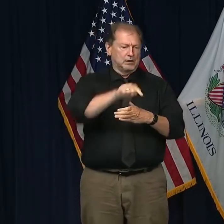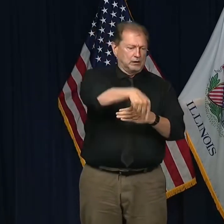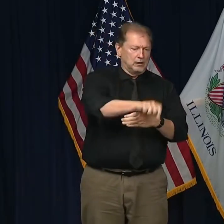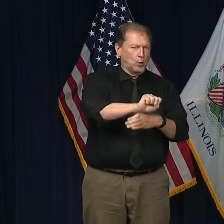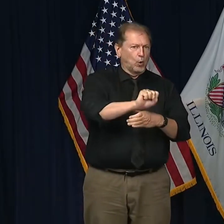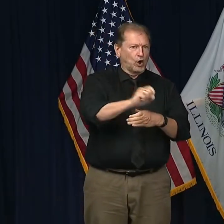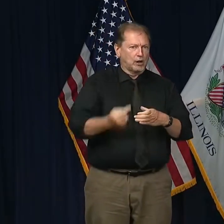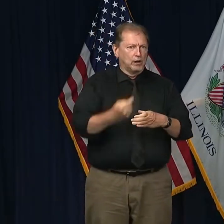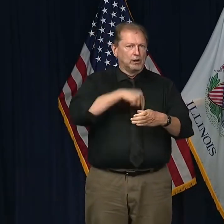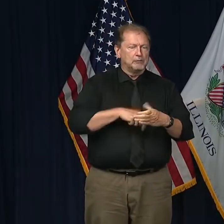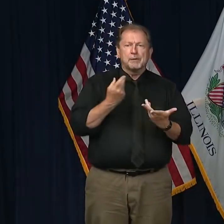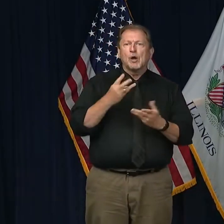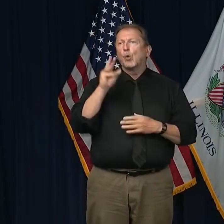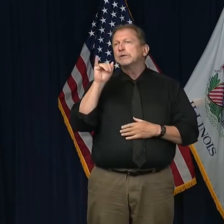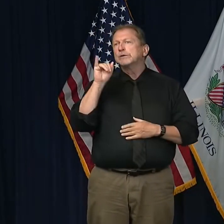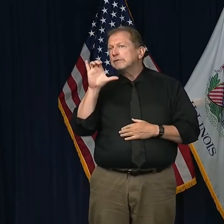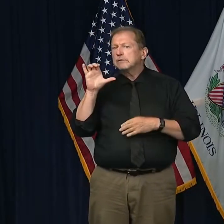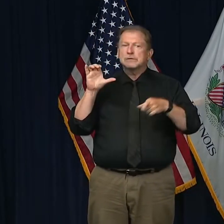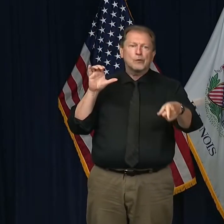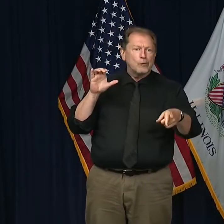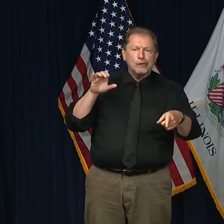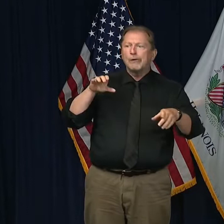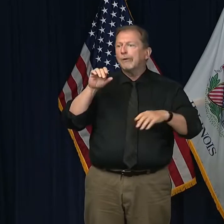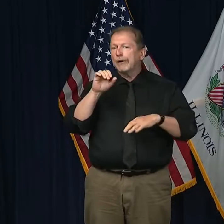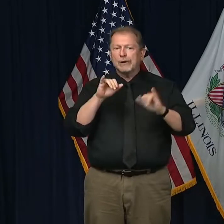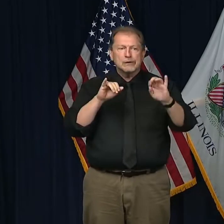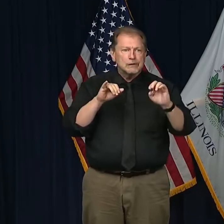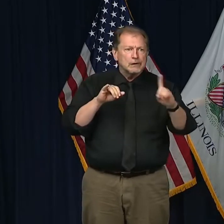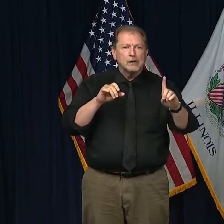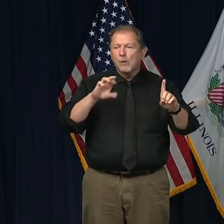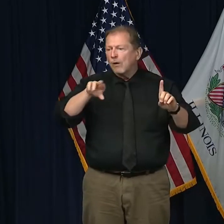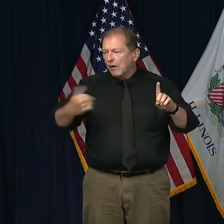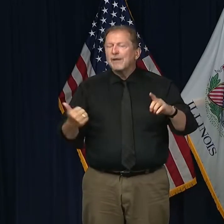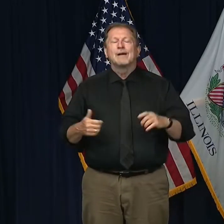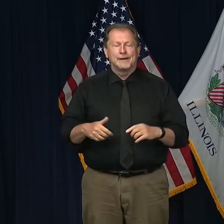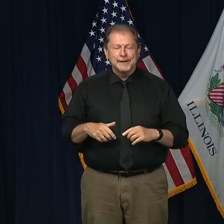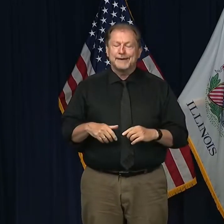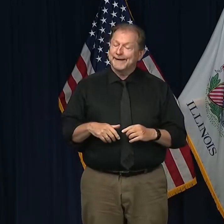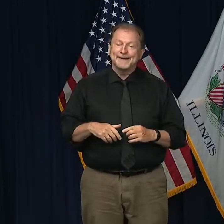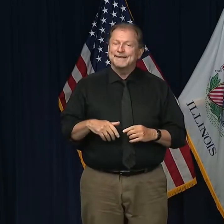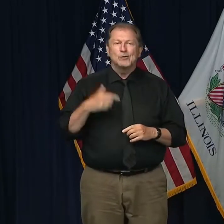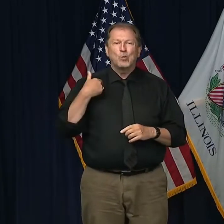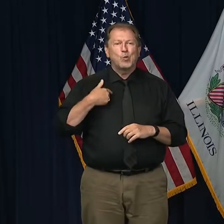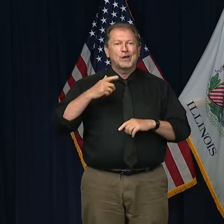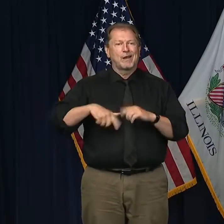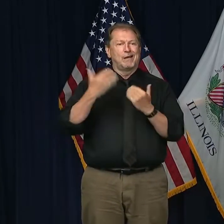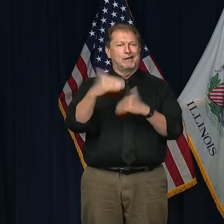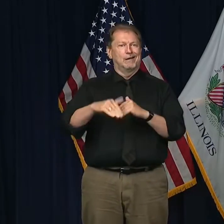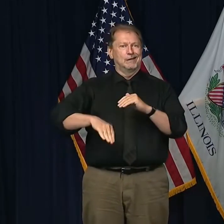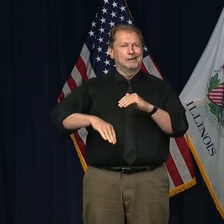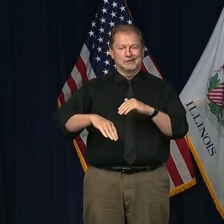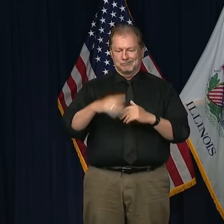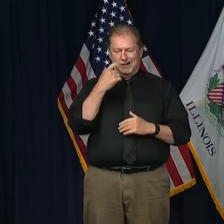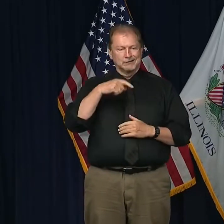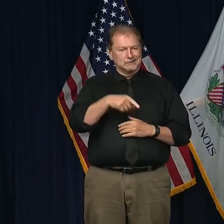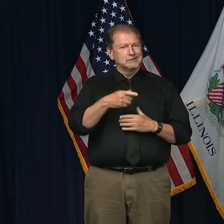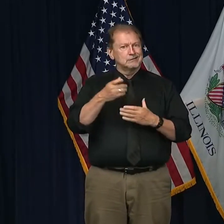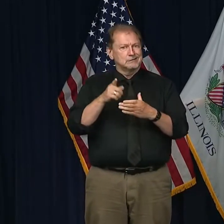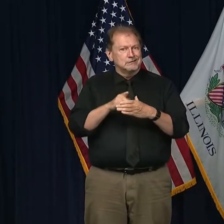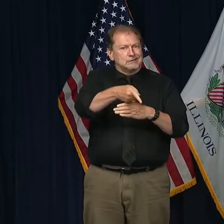activities. I do think this is exactly the example of why we needed national